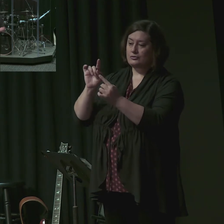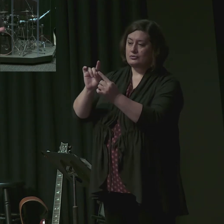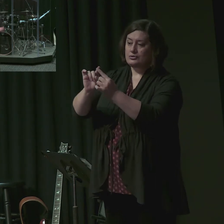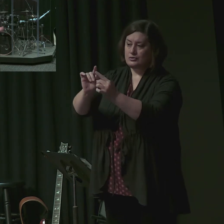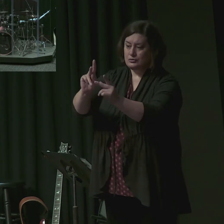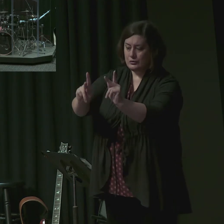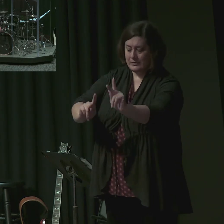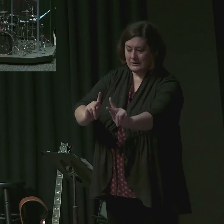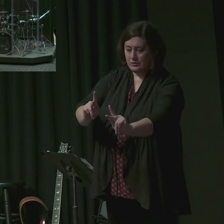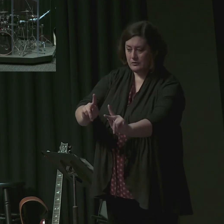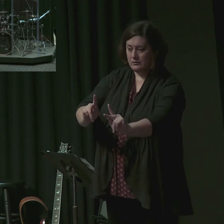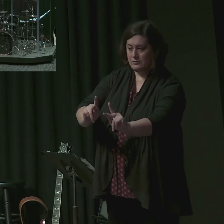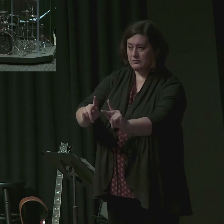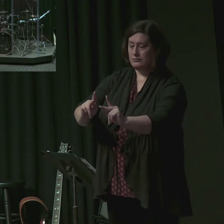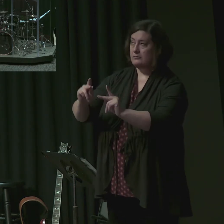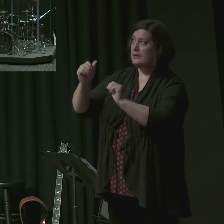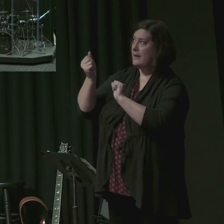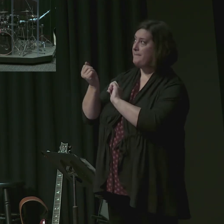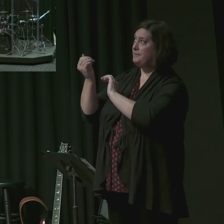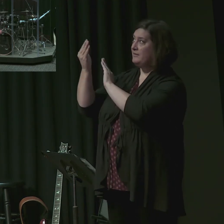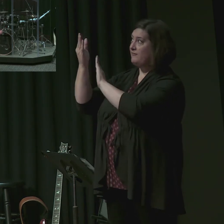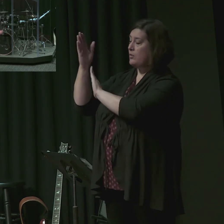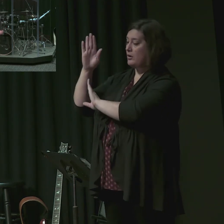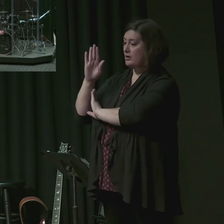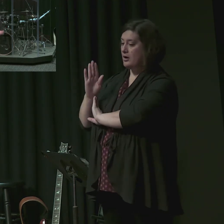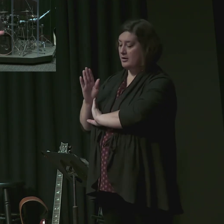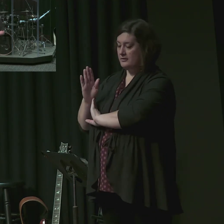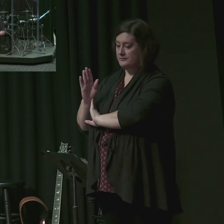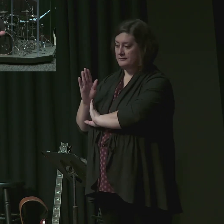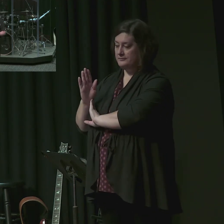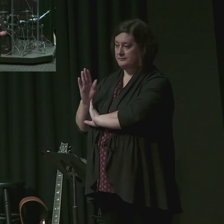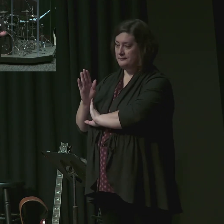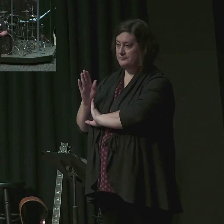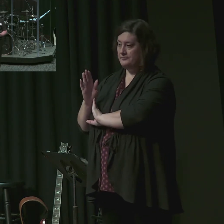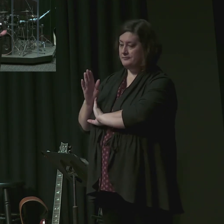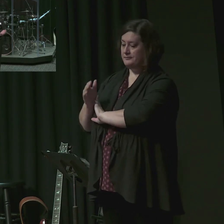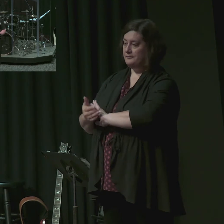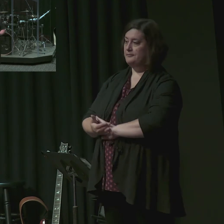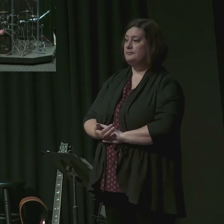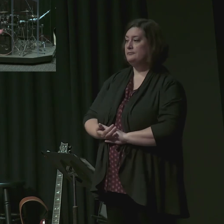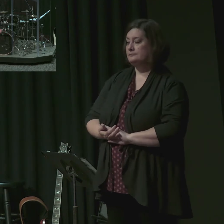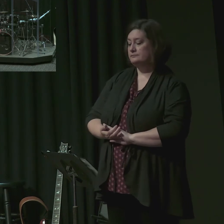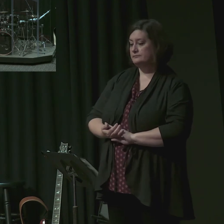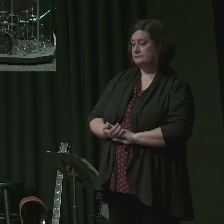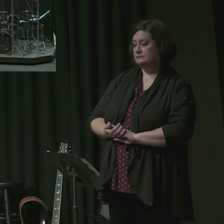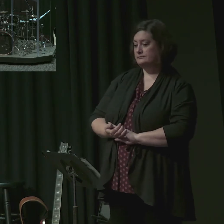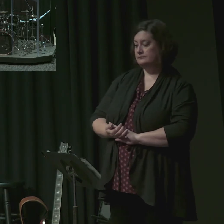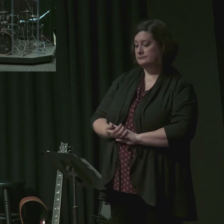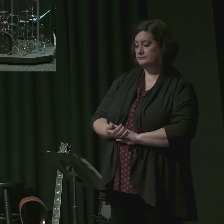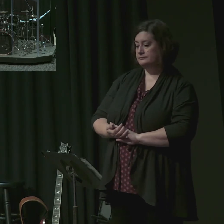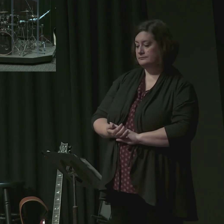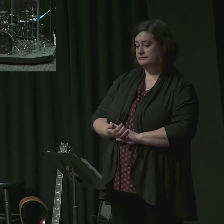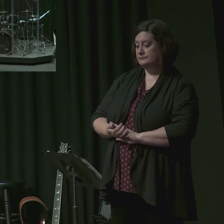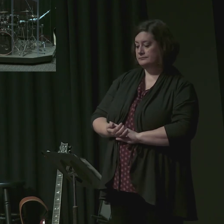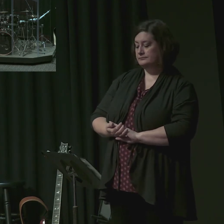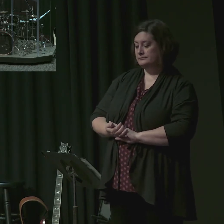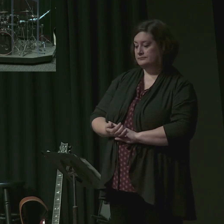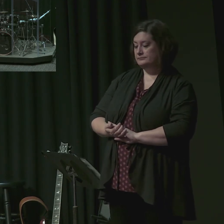the face of God. And so this calls for humble courage to preach